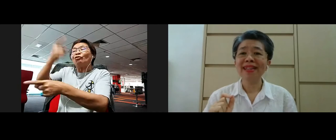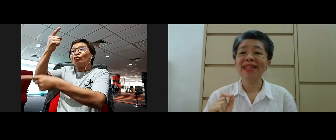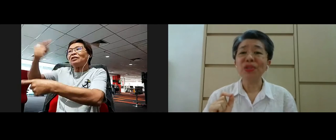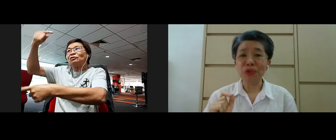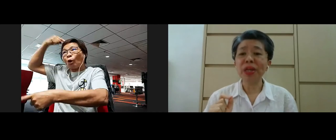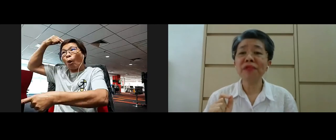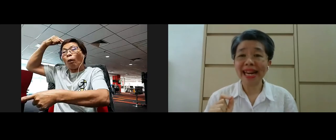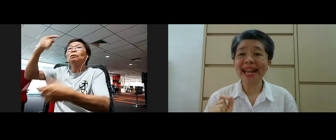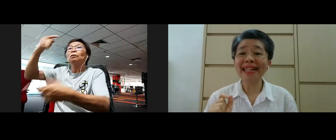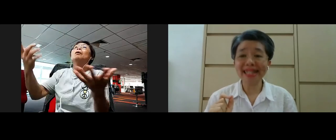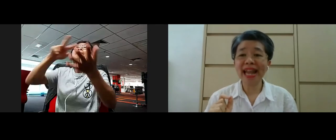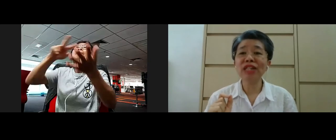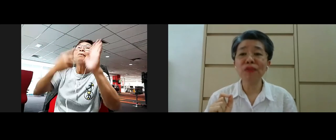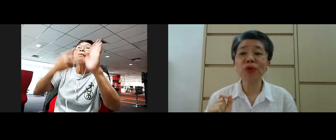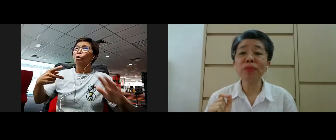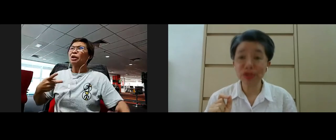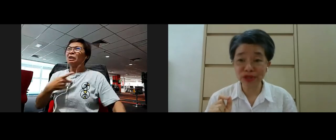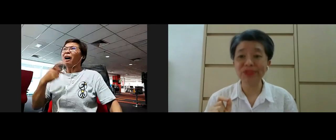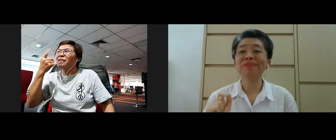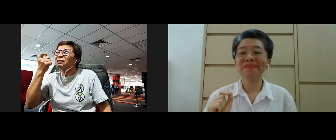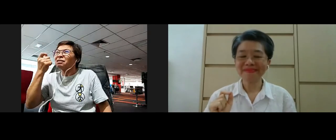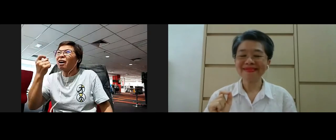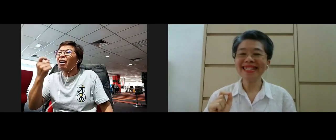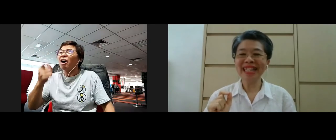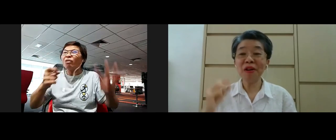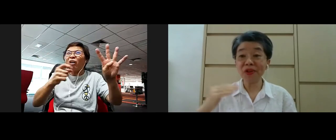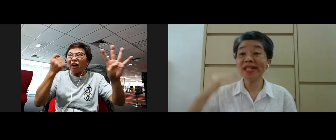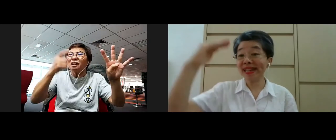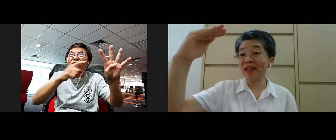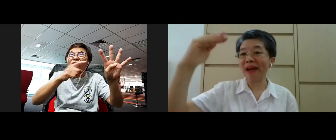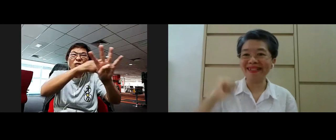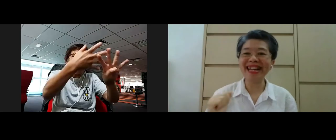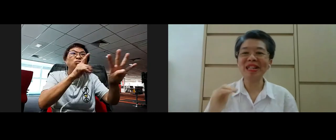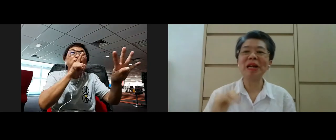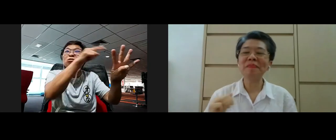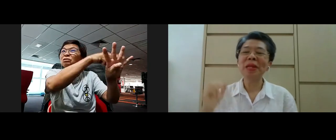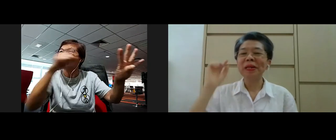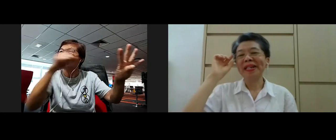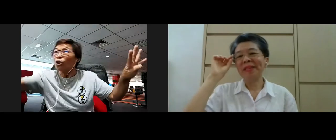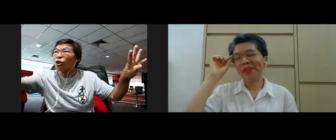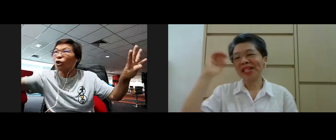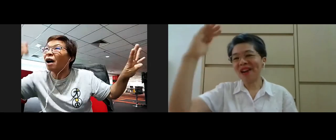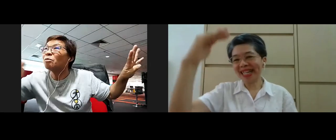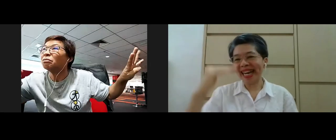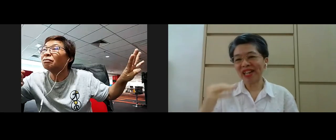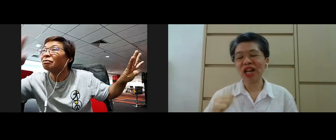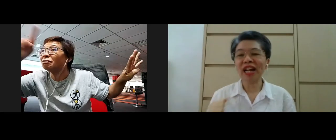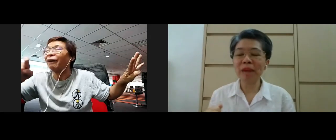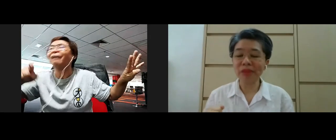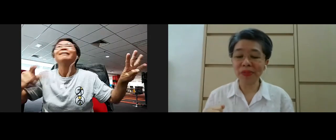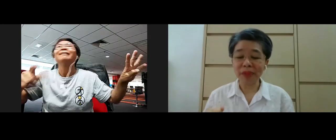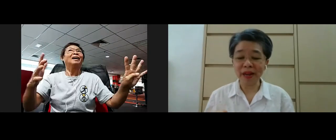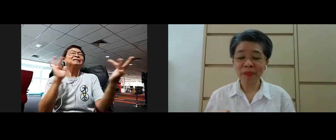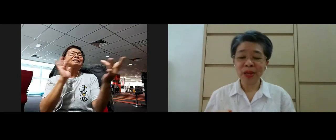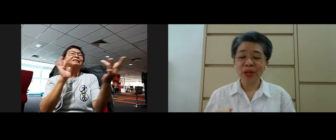do we really understand the four noble truth of course it's linked back that's how the connection